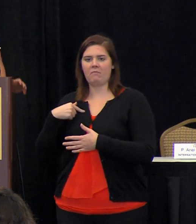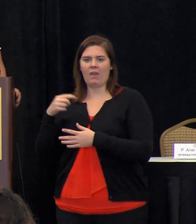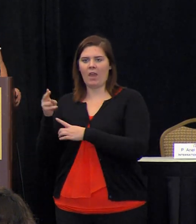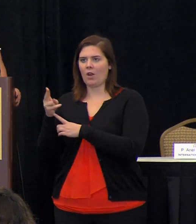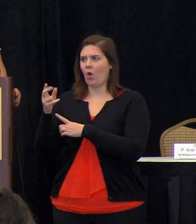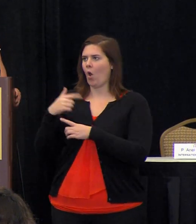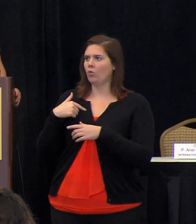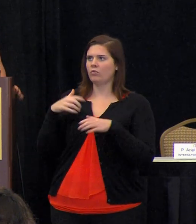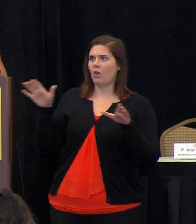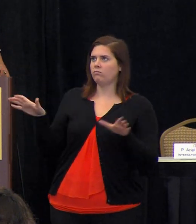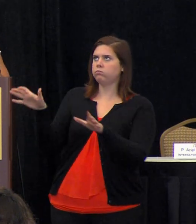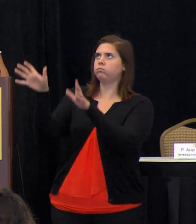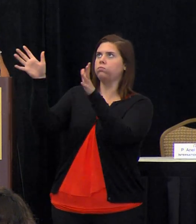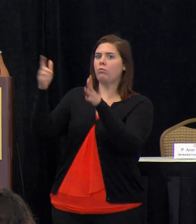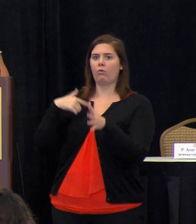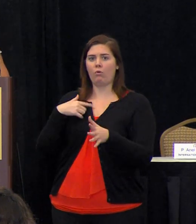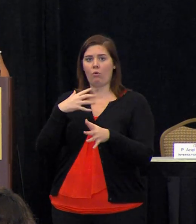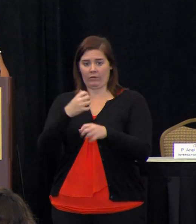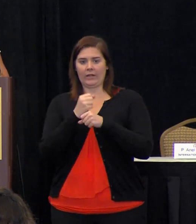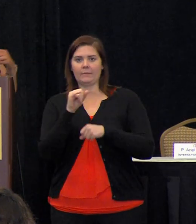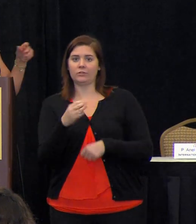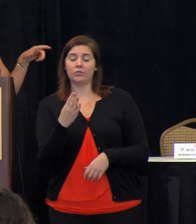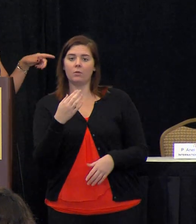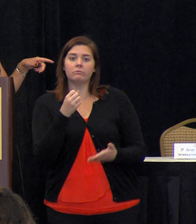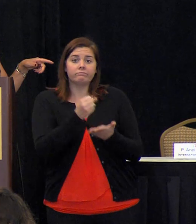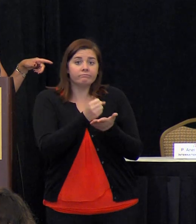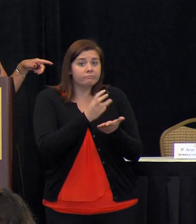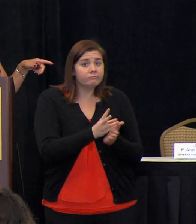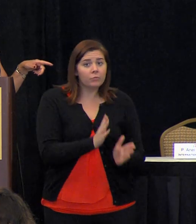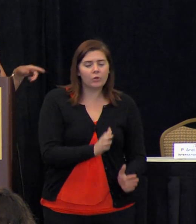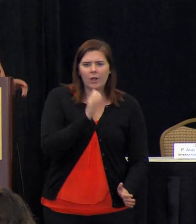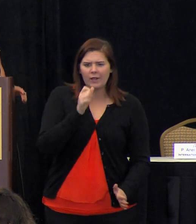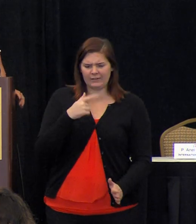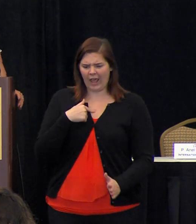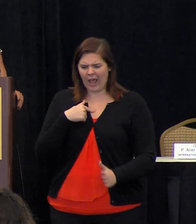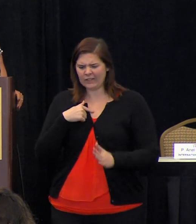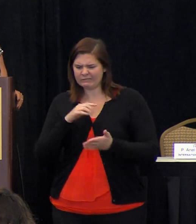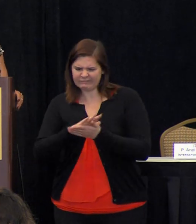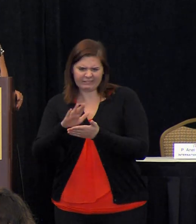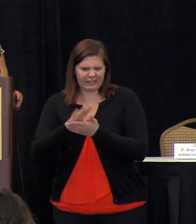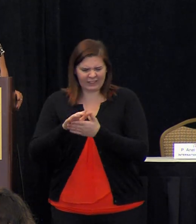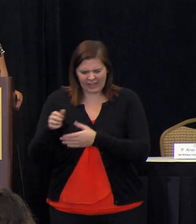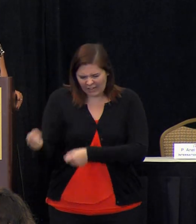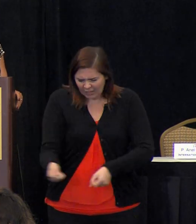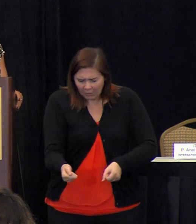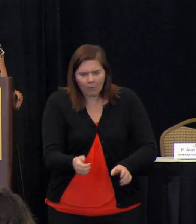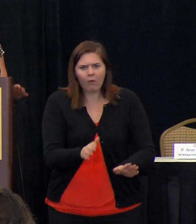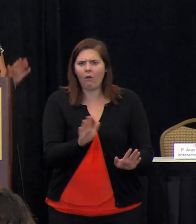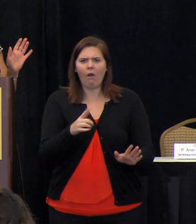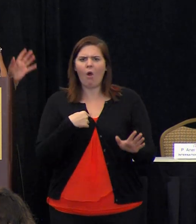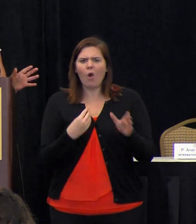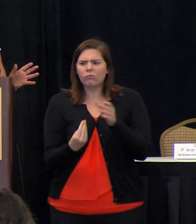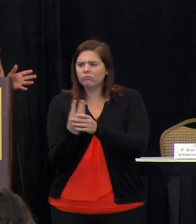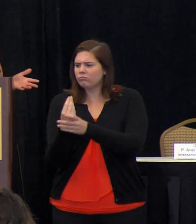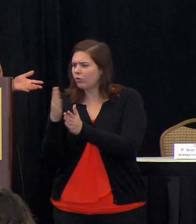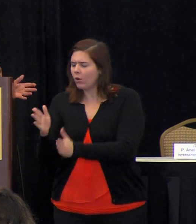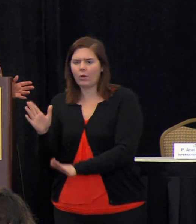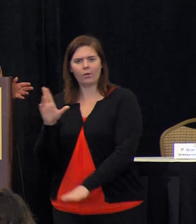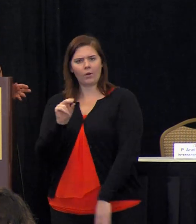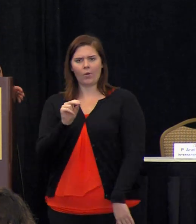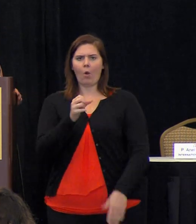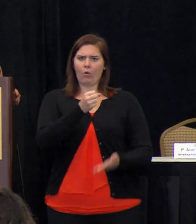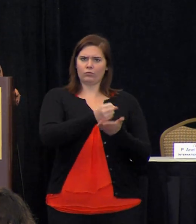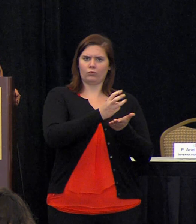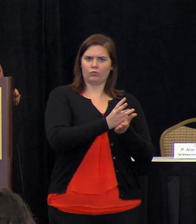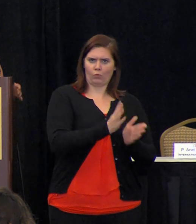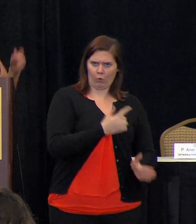to get me the job that i want as a social worker not as a floor sweeper not not not as as a gardener as a social worker